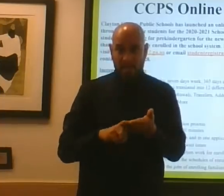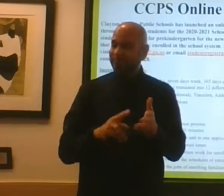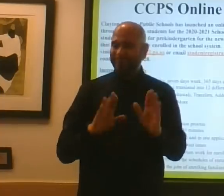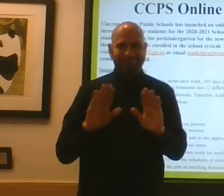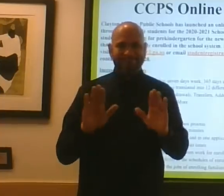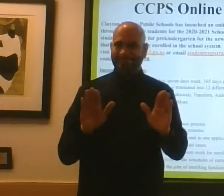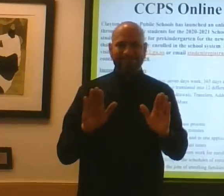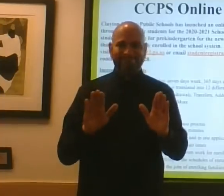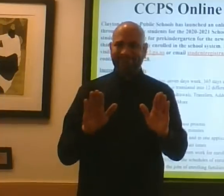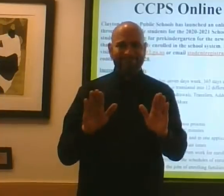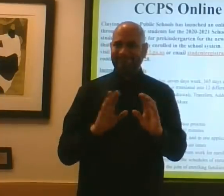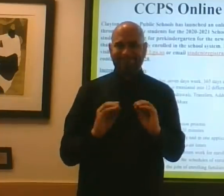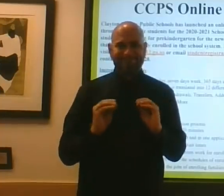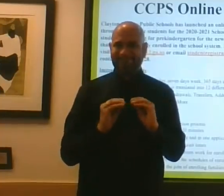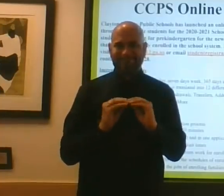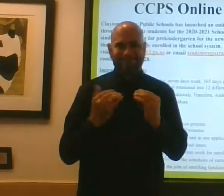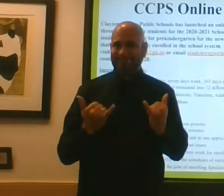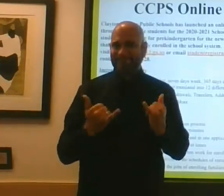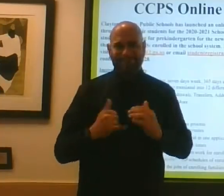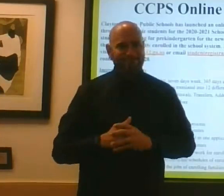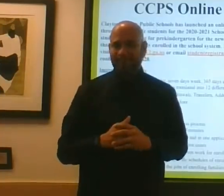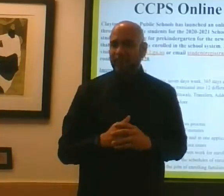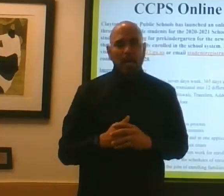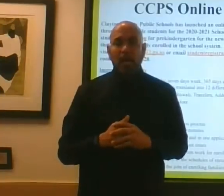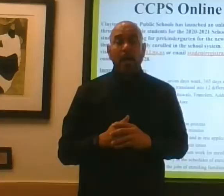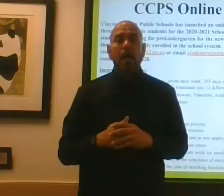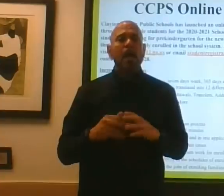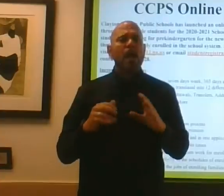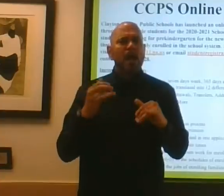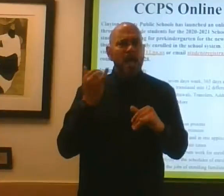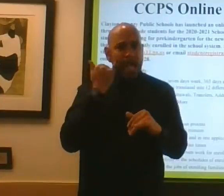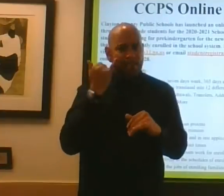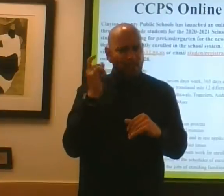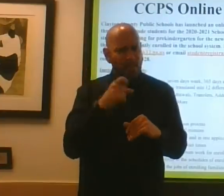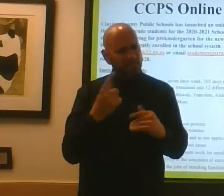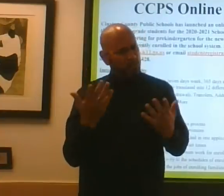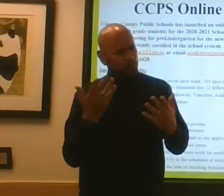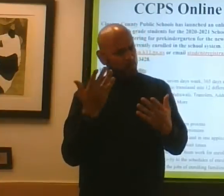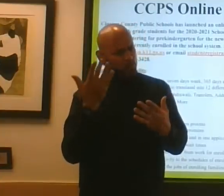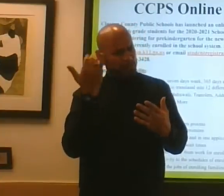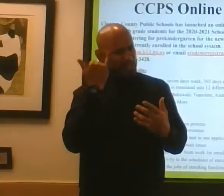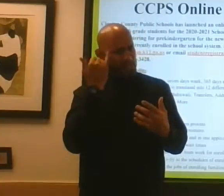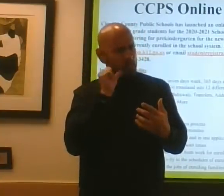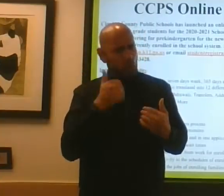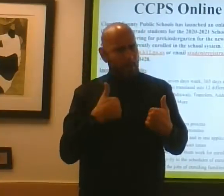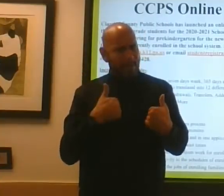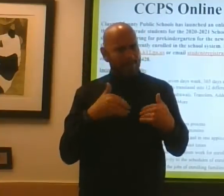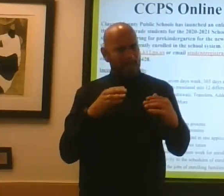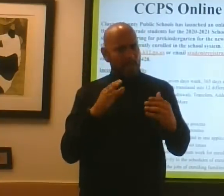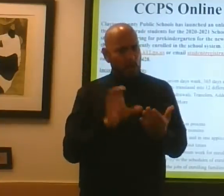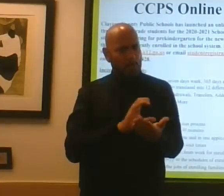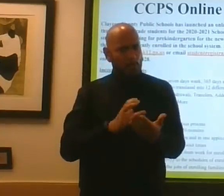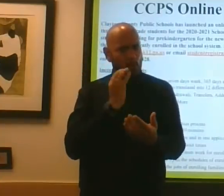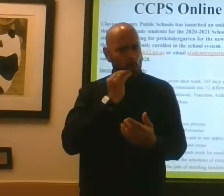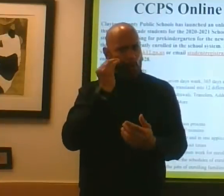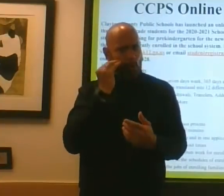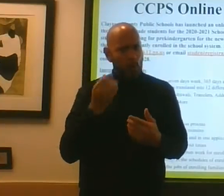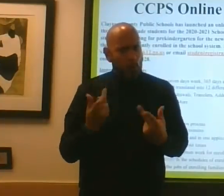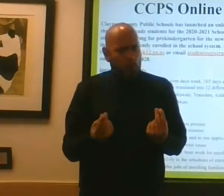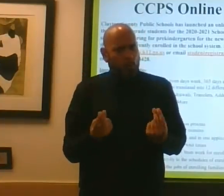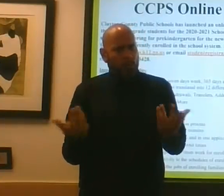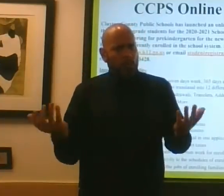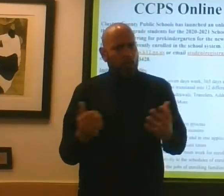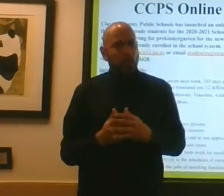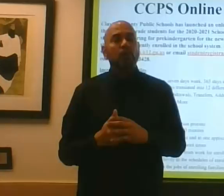if you don't have a computer at home? If you eventually, if you go to the school, they will have a space for